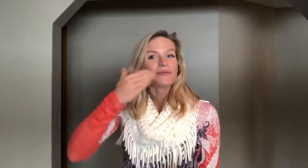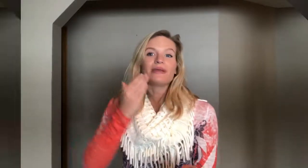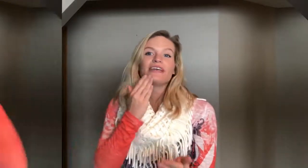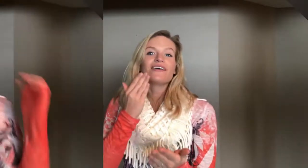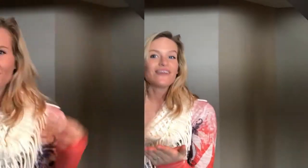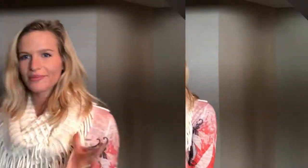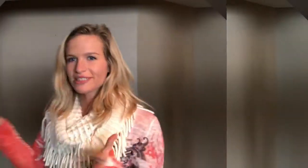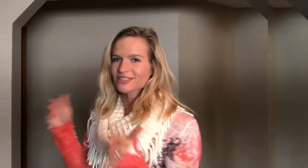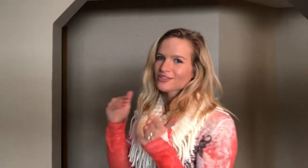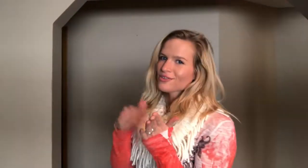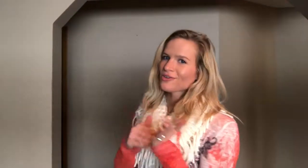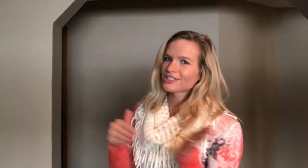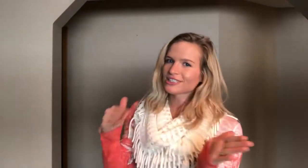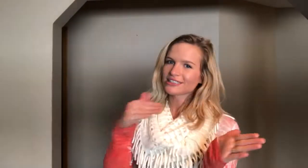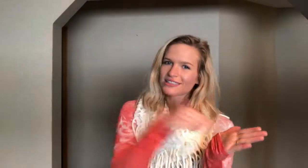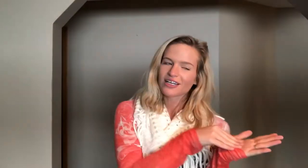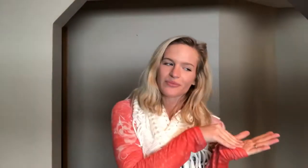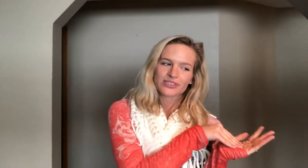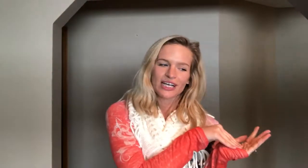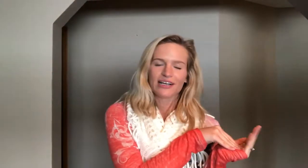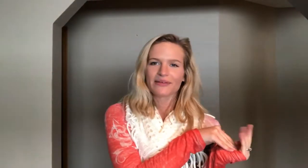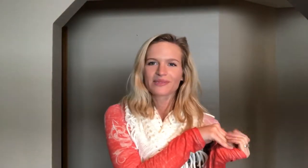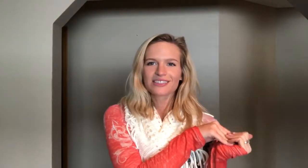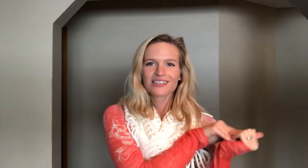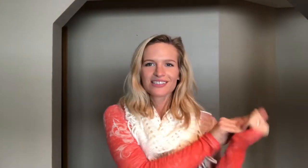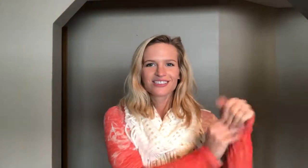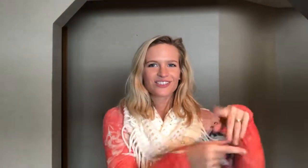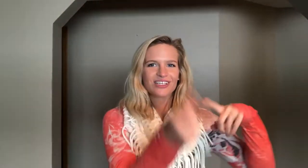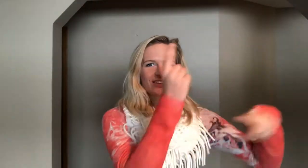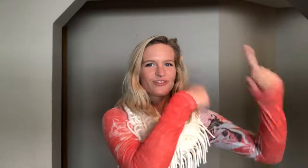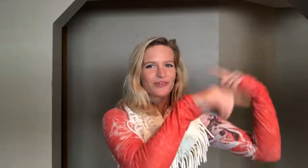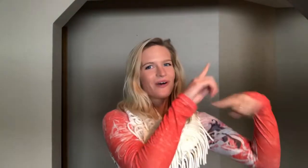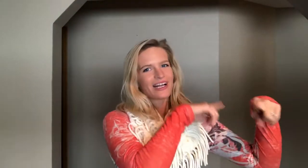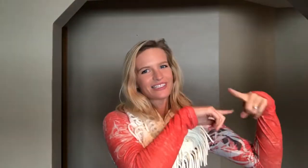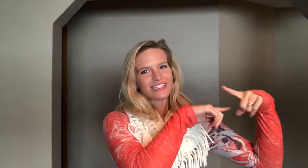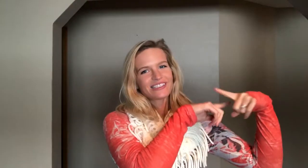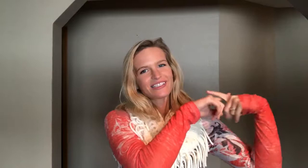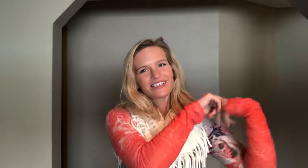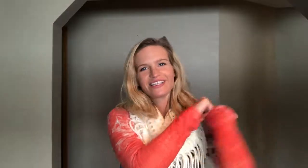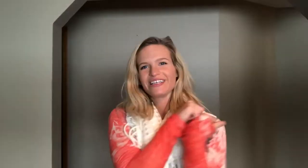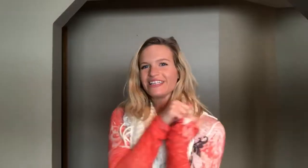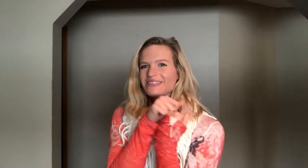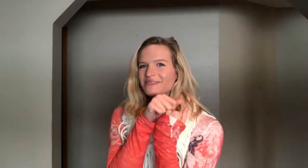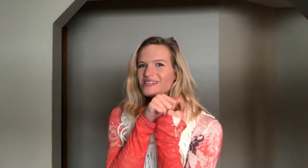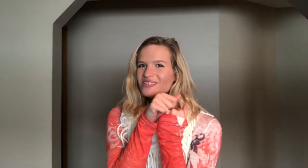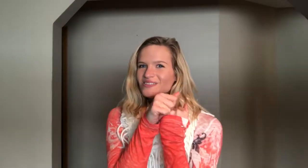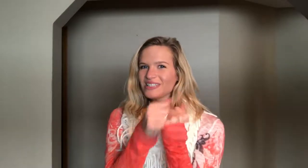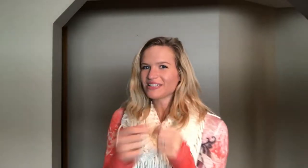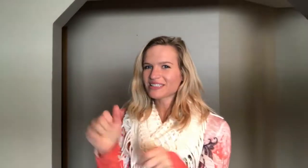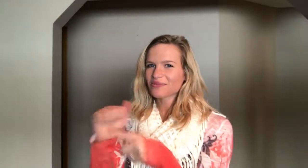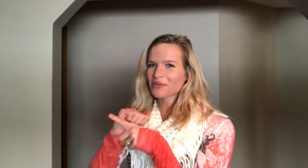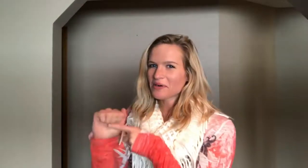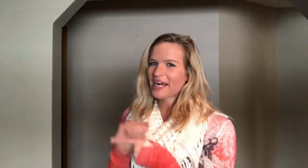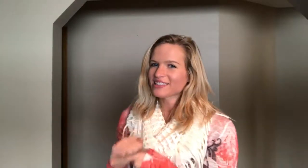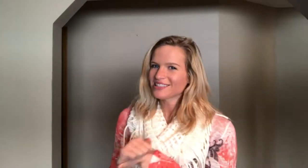be good. repeats those choruses a couple times. So you can rewind it if you need some more practice.